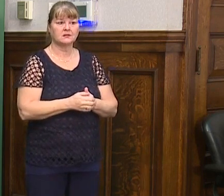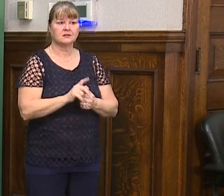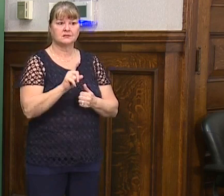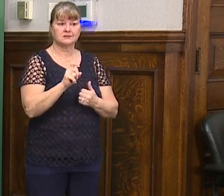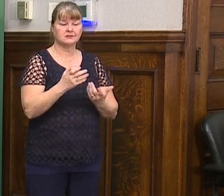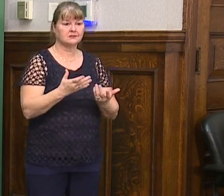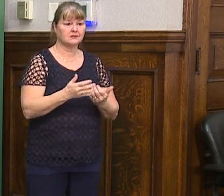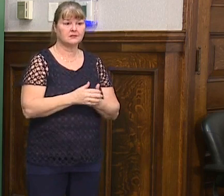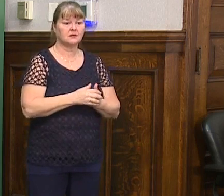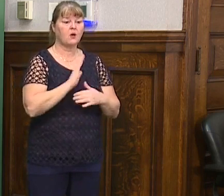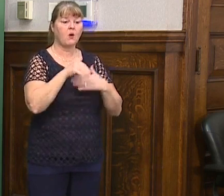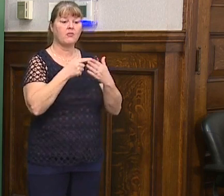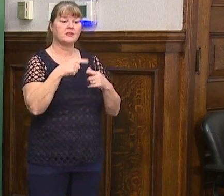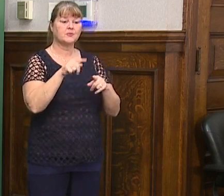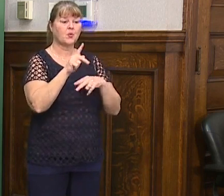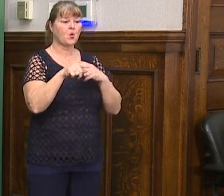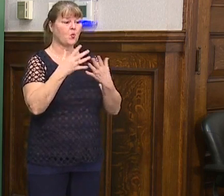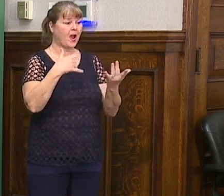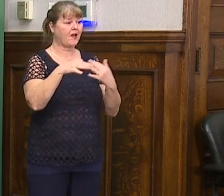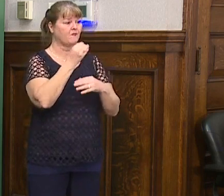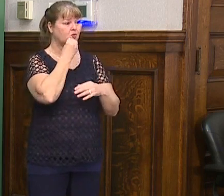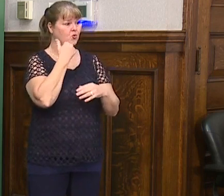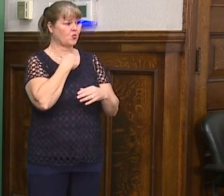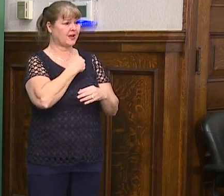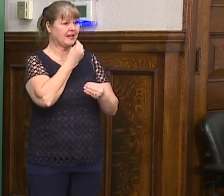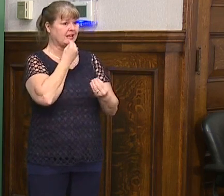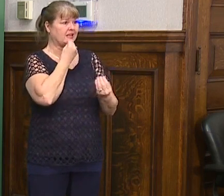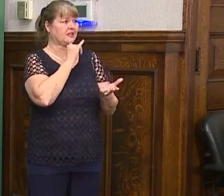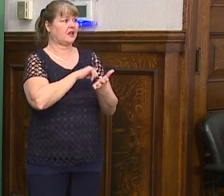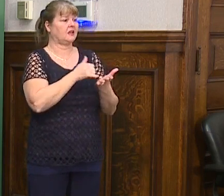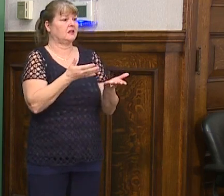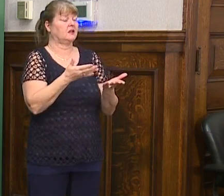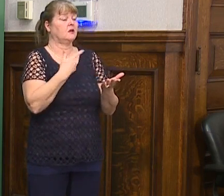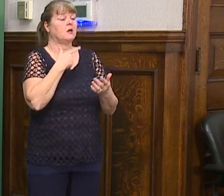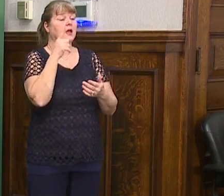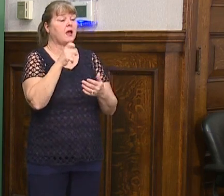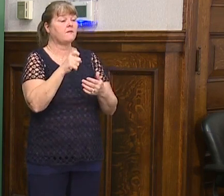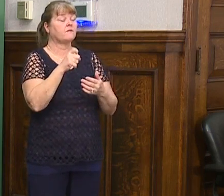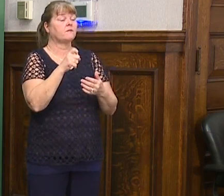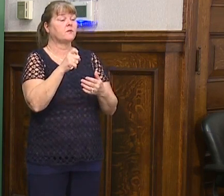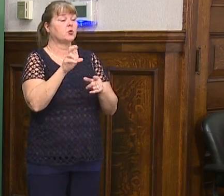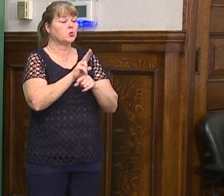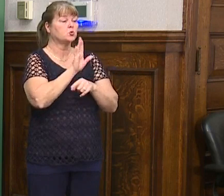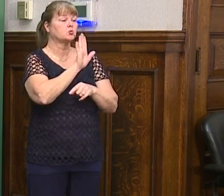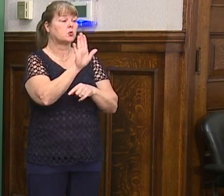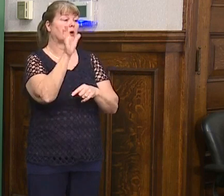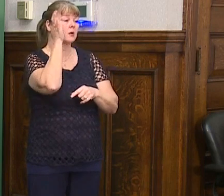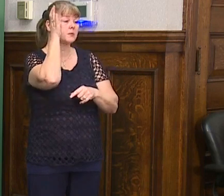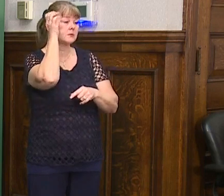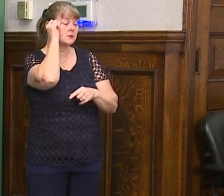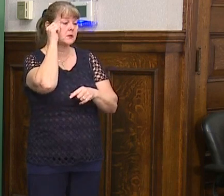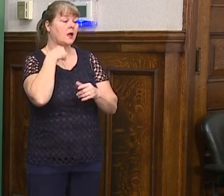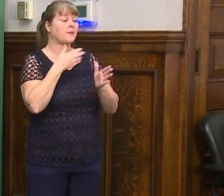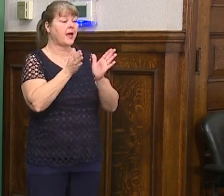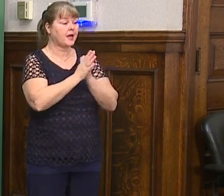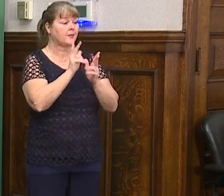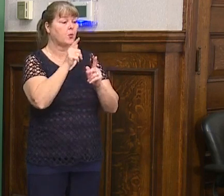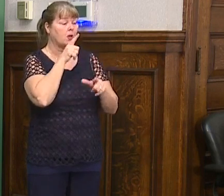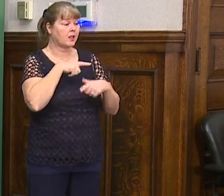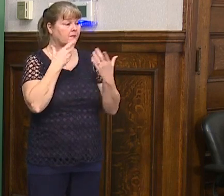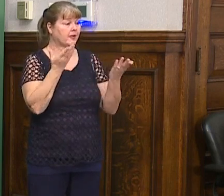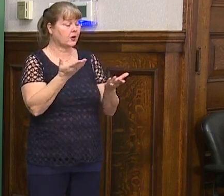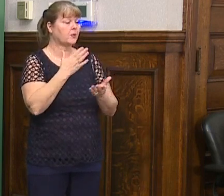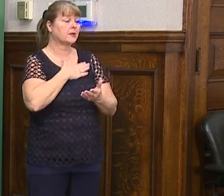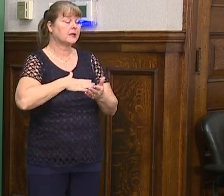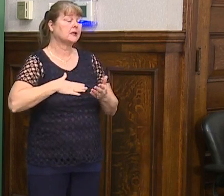I mean, all these people around food that you're going to eat. We have to exercise common sense. And I'm just asking civilians, um,